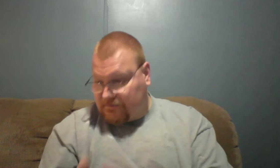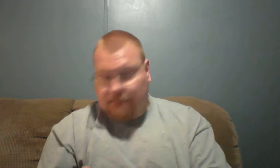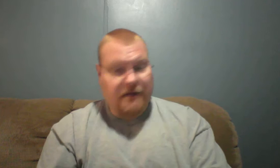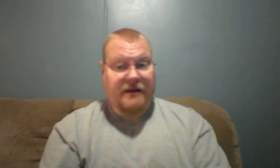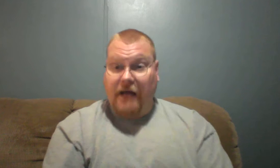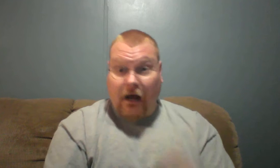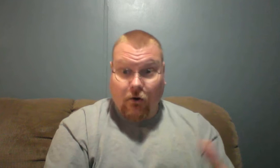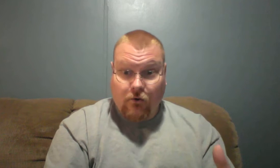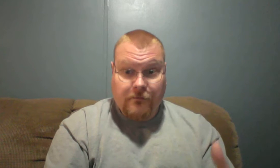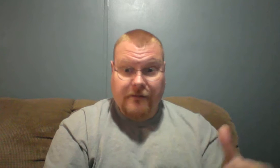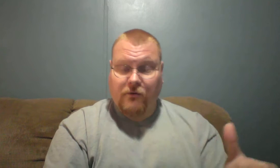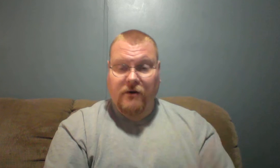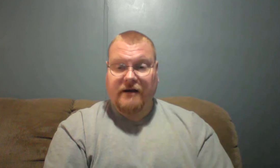maybe at home, maybe wherever.